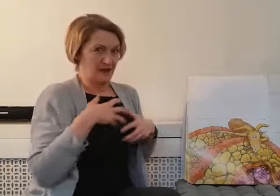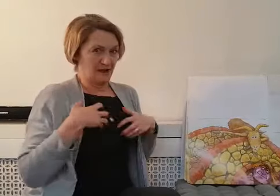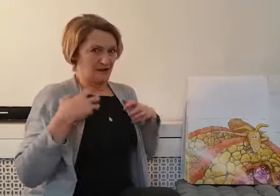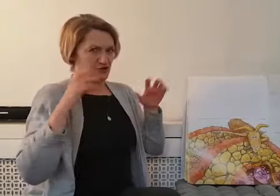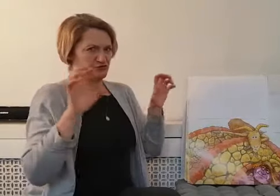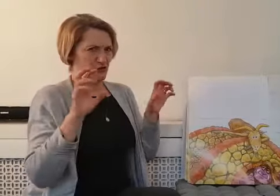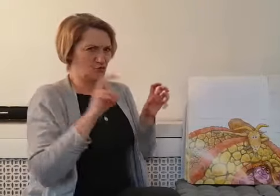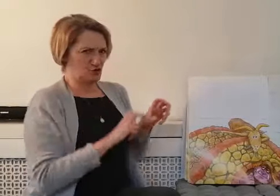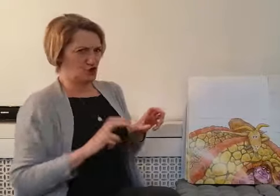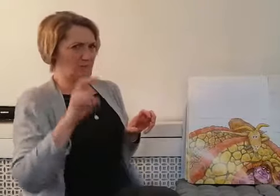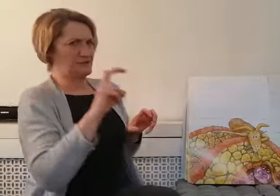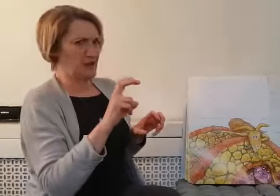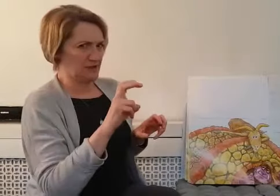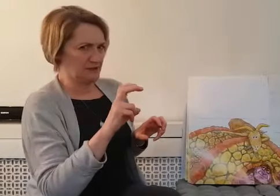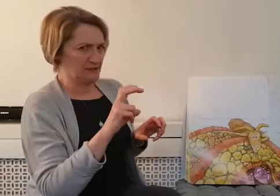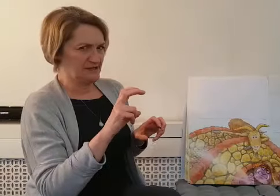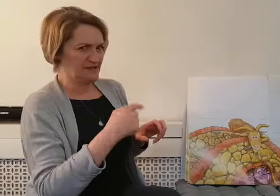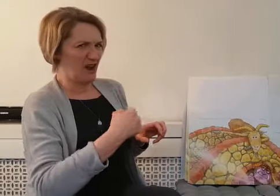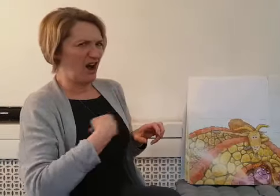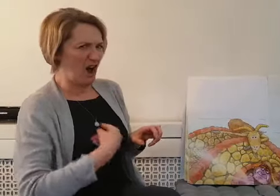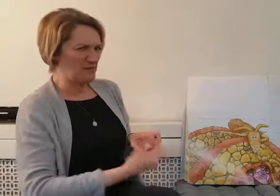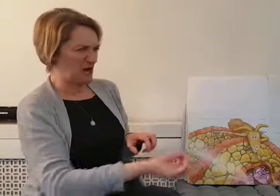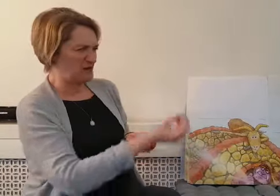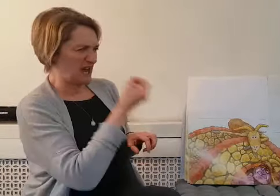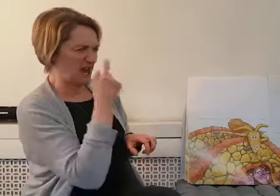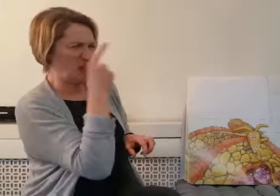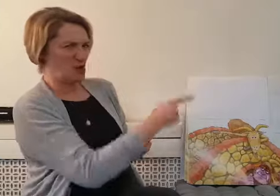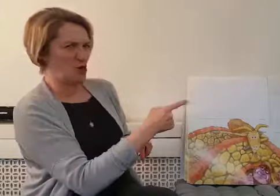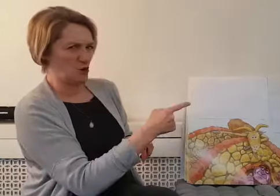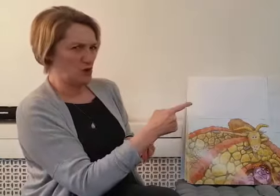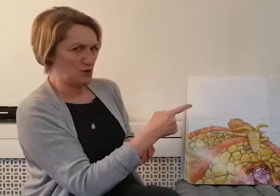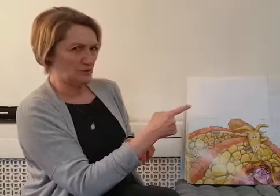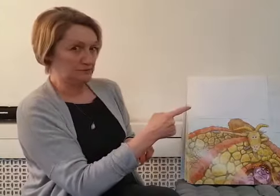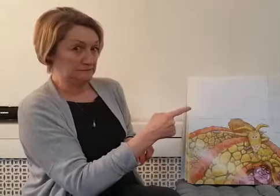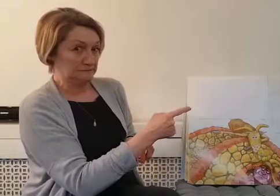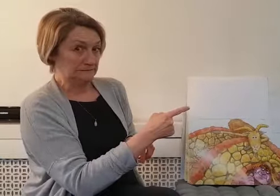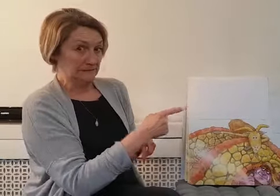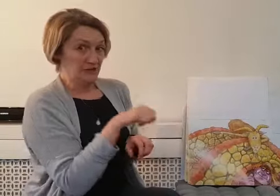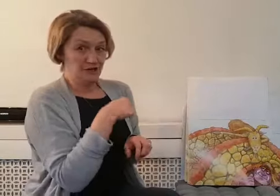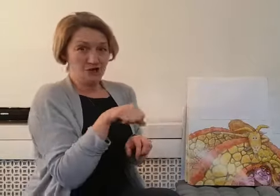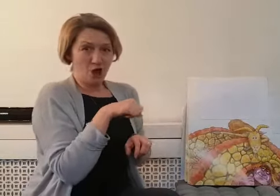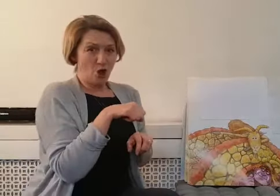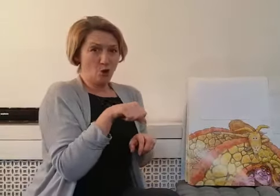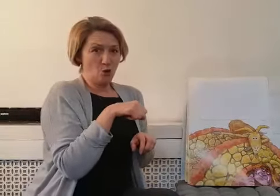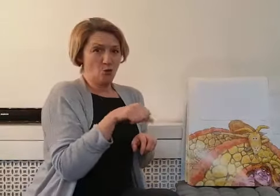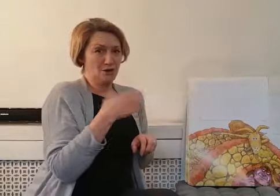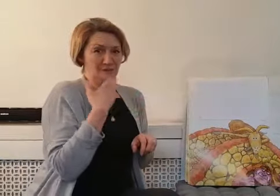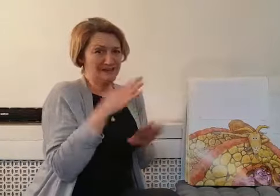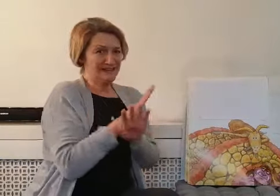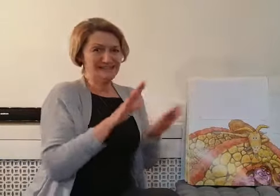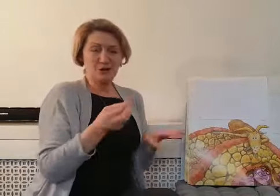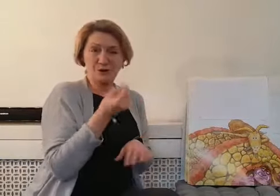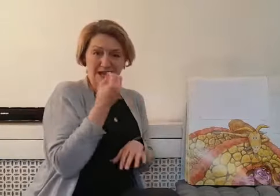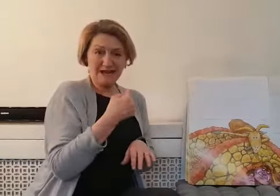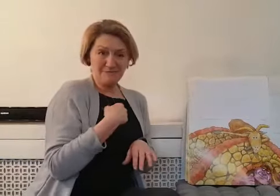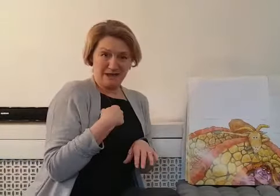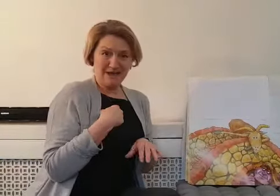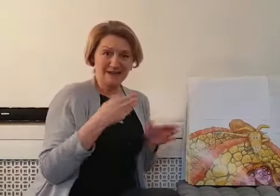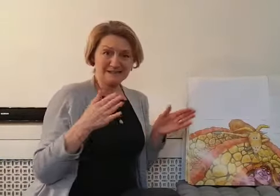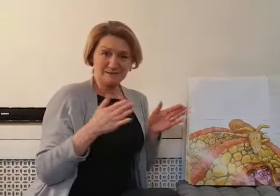The troll jumped up and said, I'm going to eat you. No, please don't eat me, said